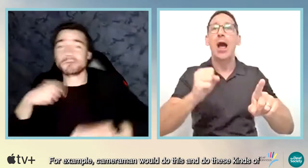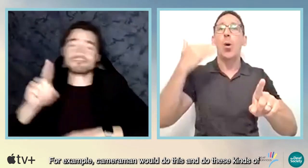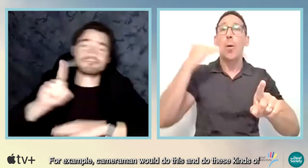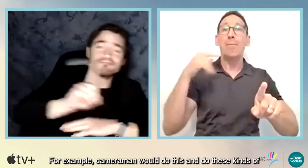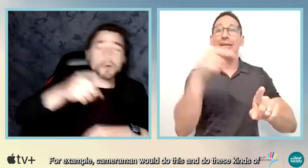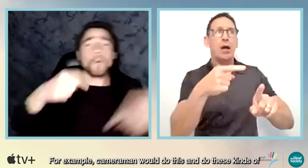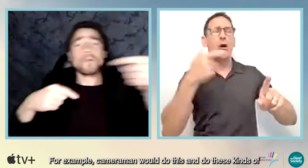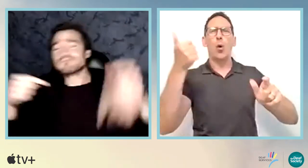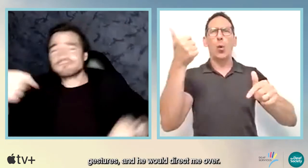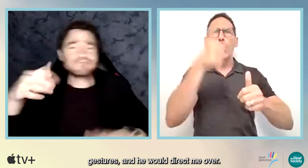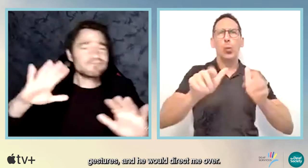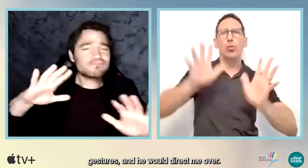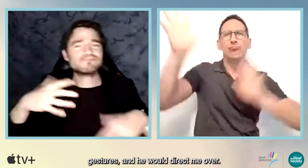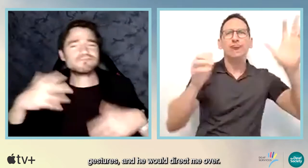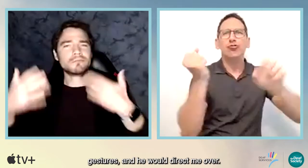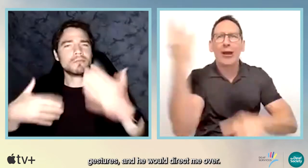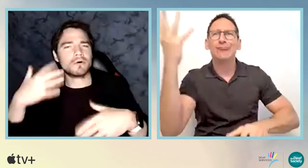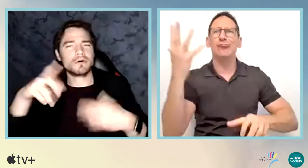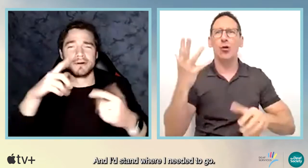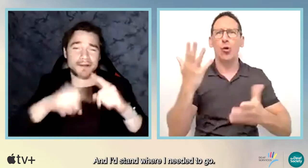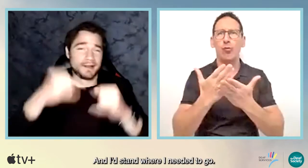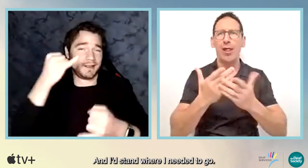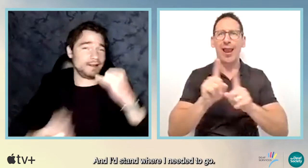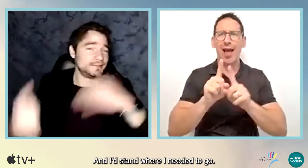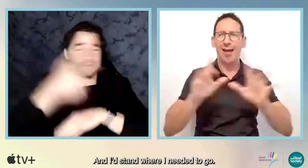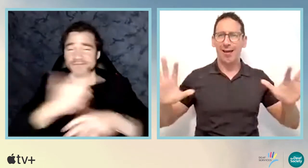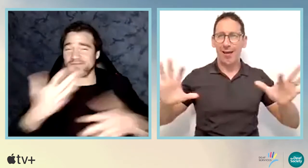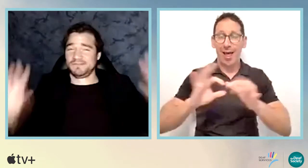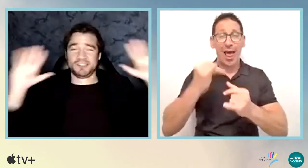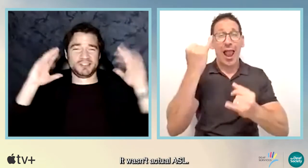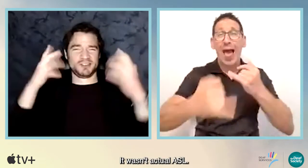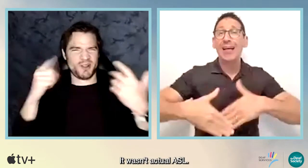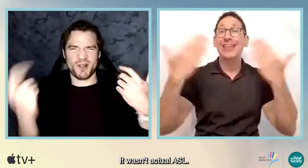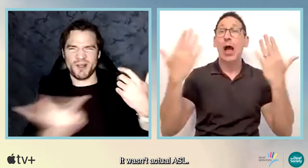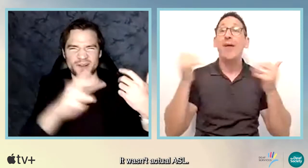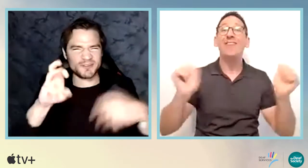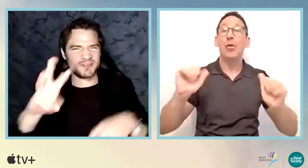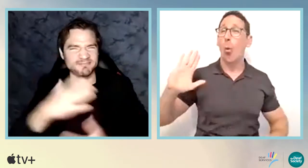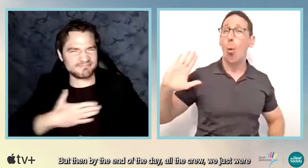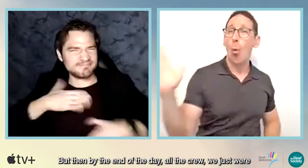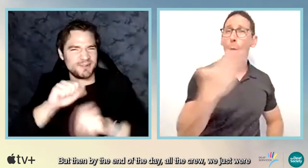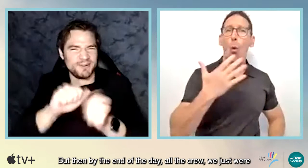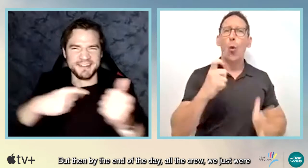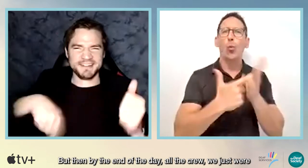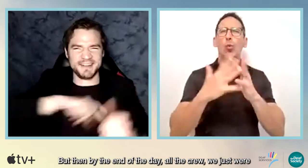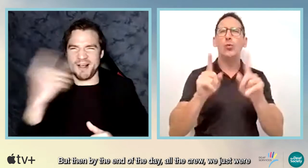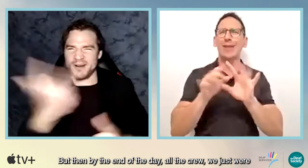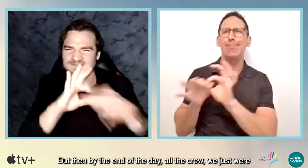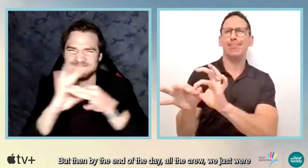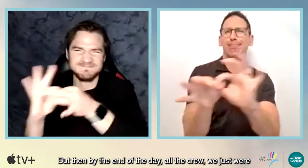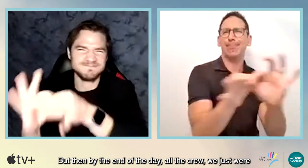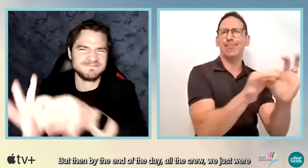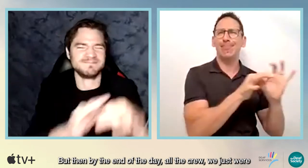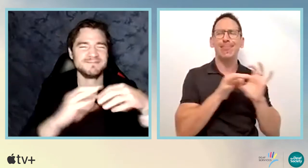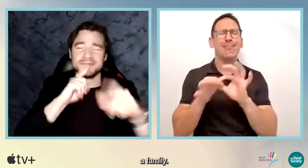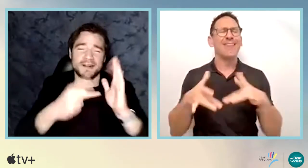and do these kind of gestures. Then he would direct me over and I'd stand where I needed to go. It wasn't actually ASL. But then by the end of the day, like all the crew just,